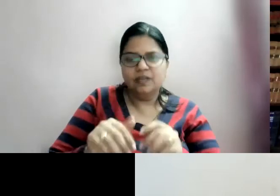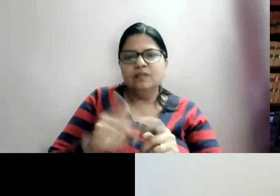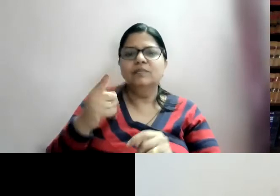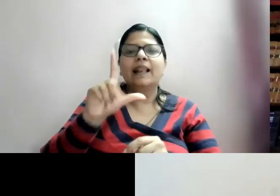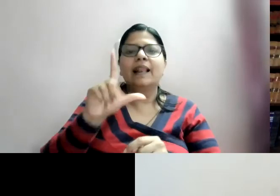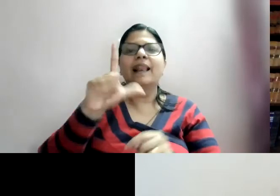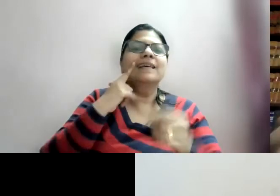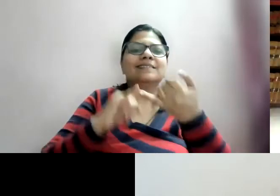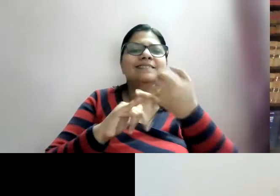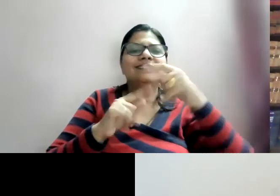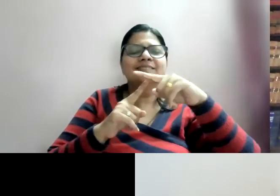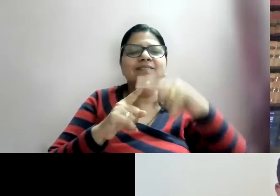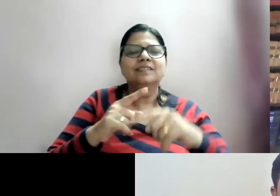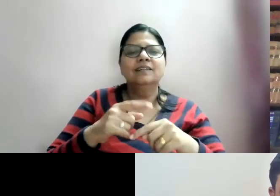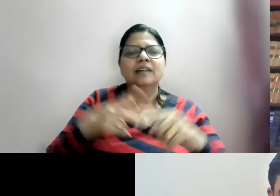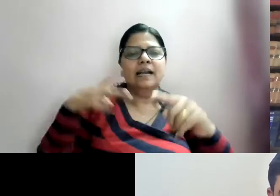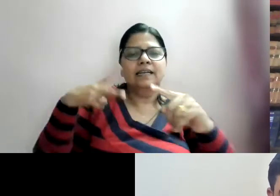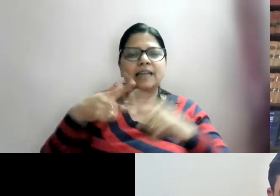got a passing mark on this.